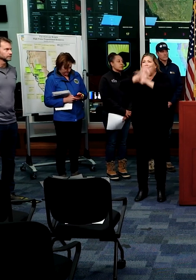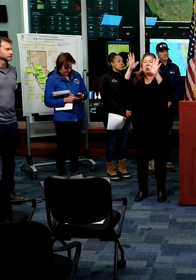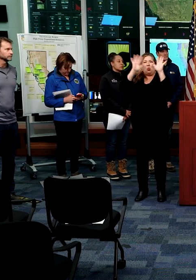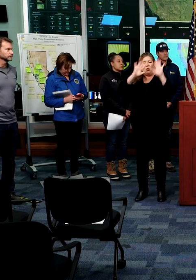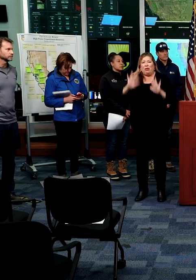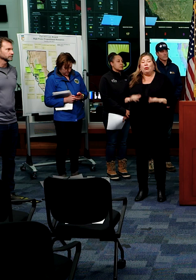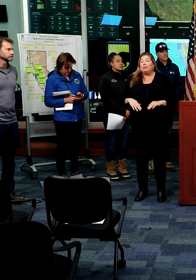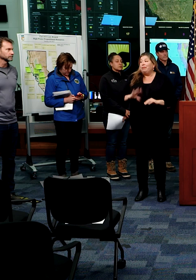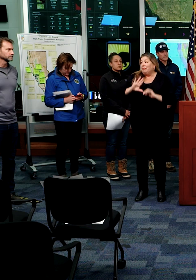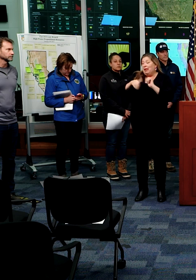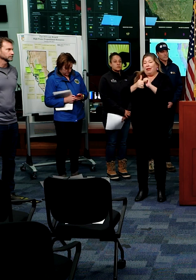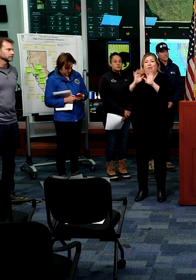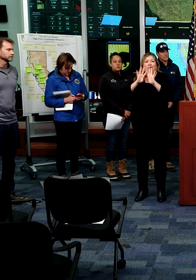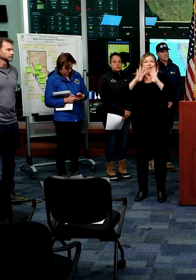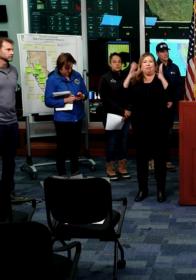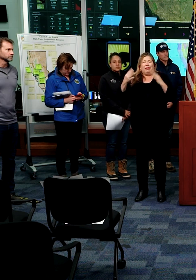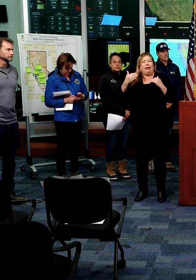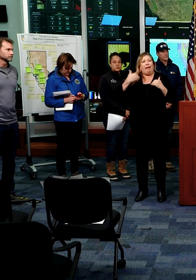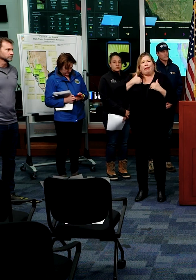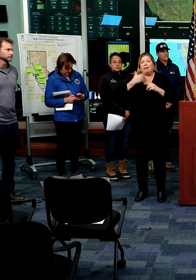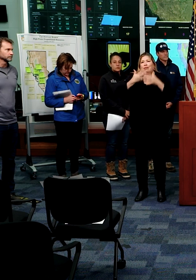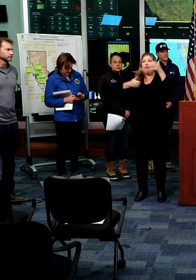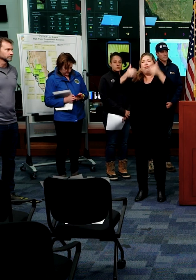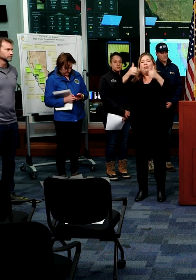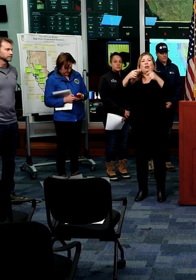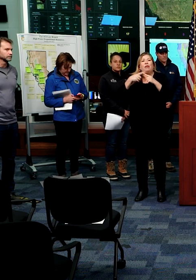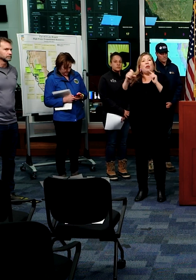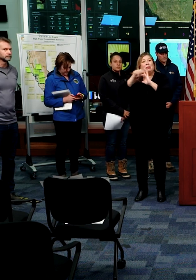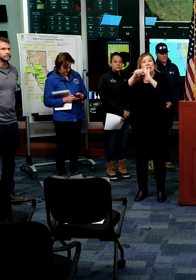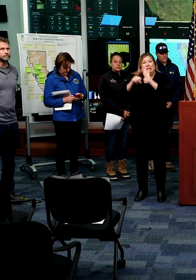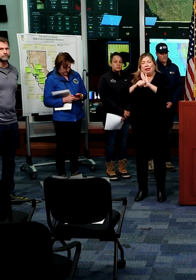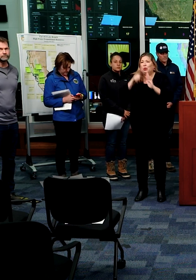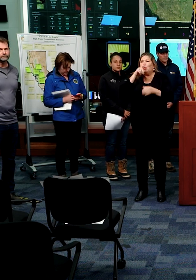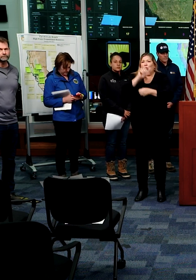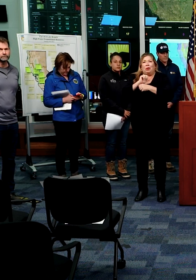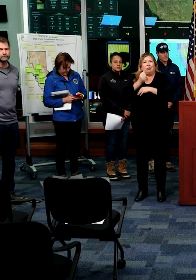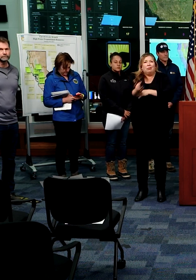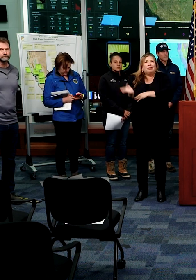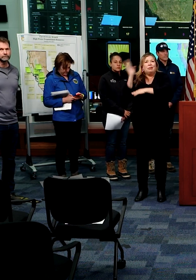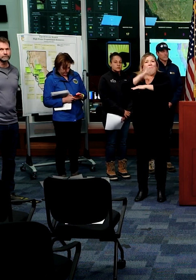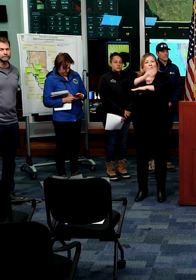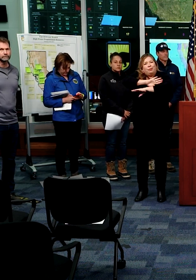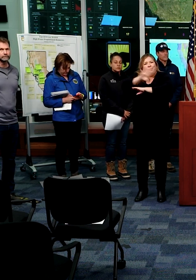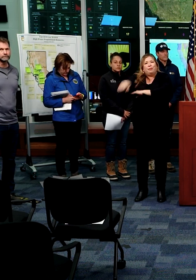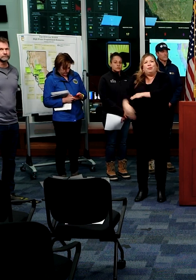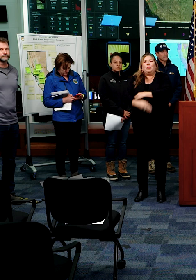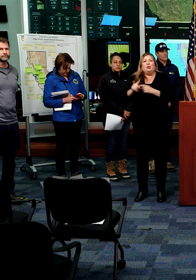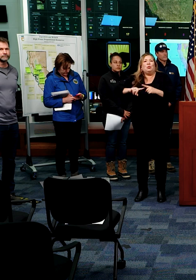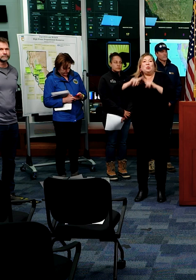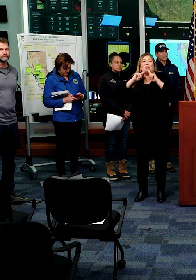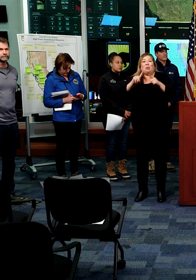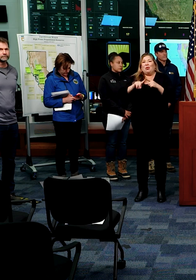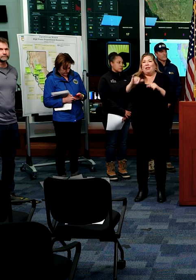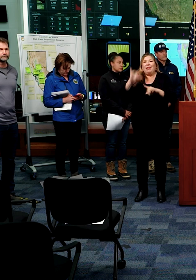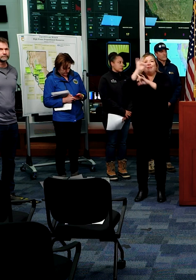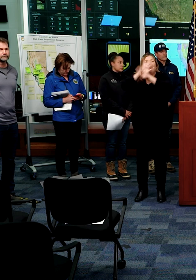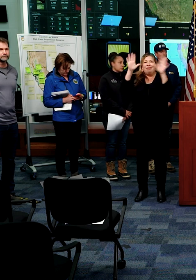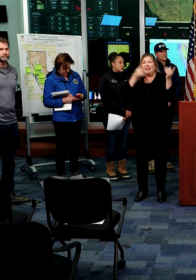first responders from across the state. We're working throughout the night and into the next few days as we respond to this disaster.